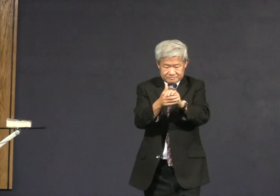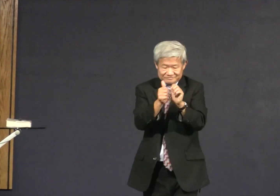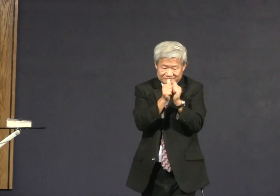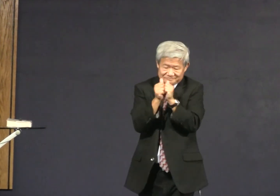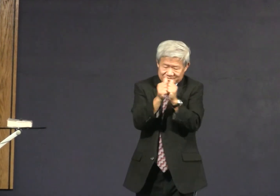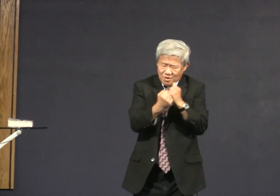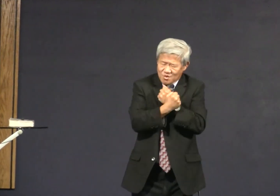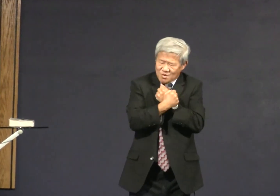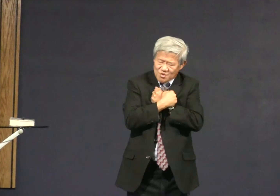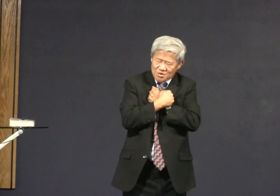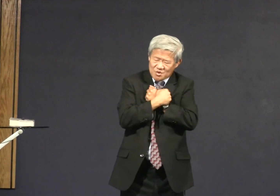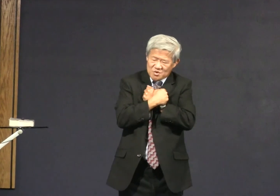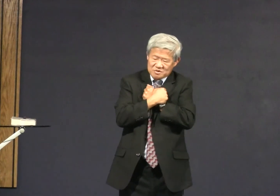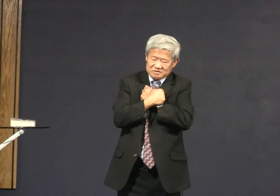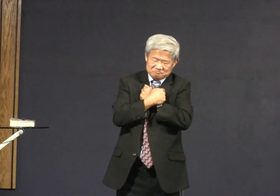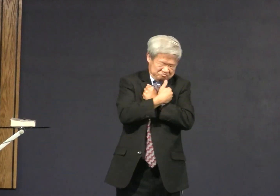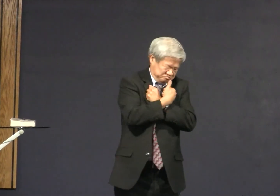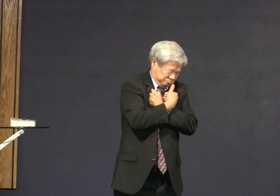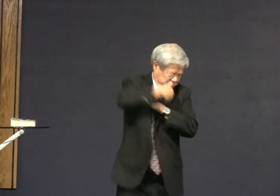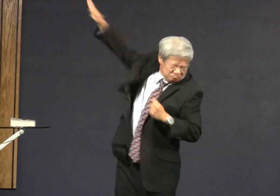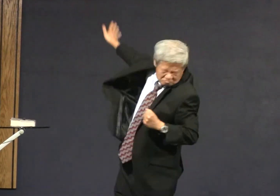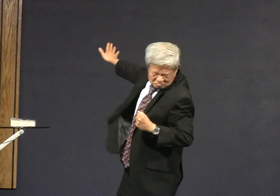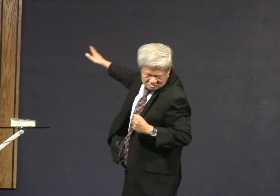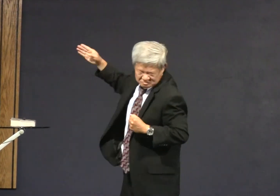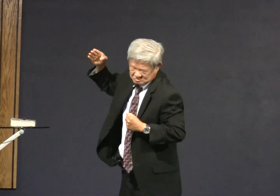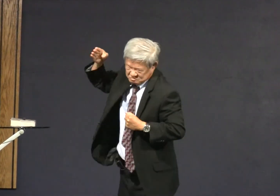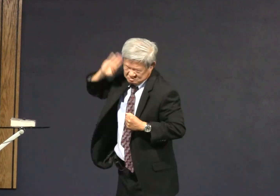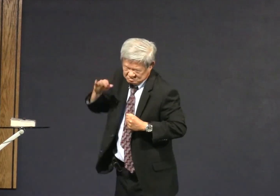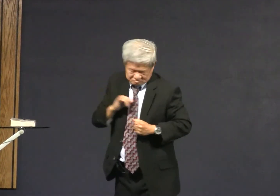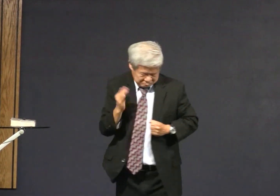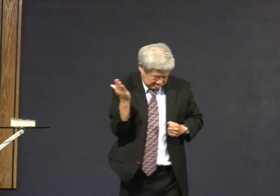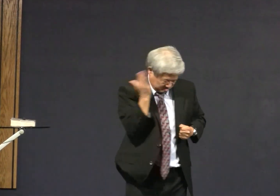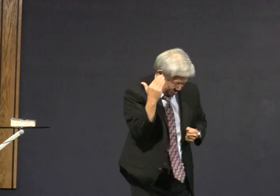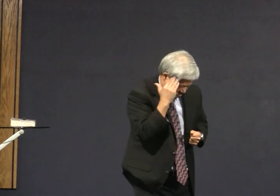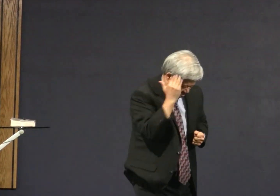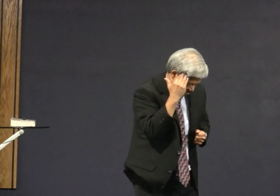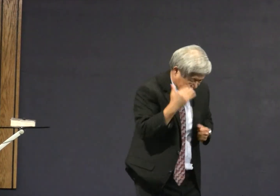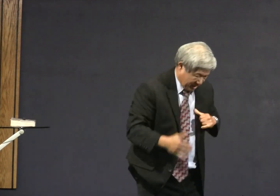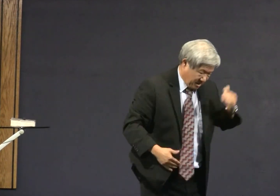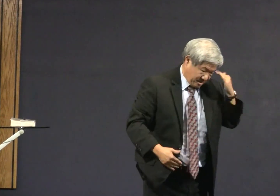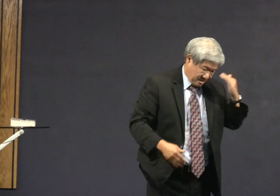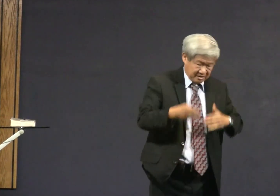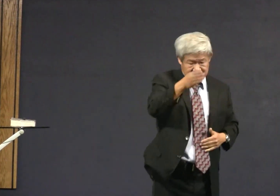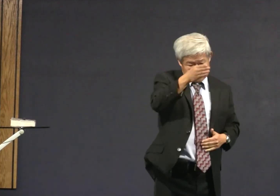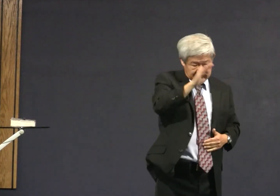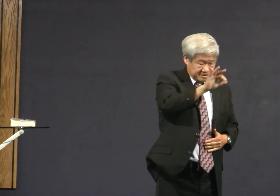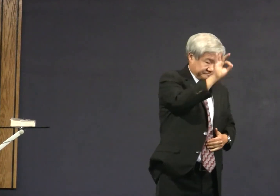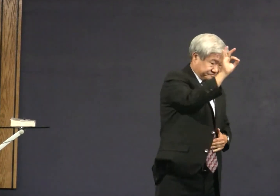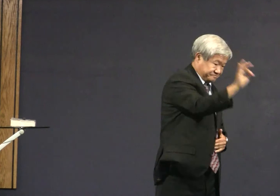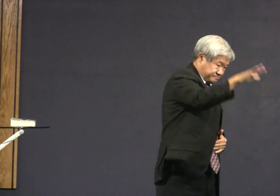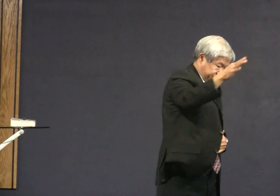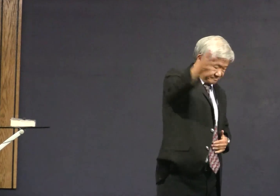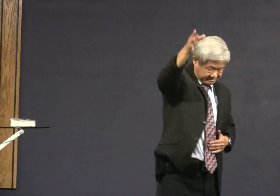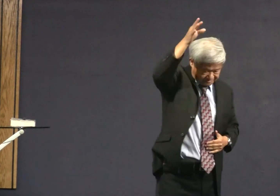and they get angry they divorce their spouse because they know they know everything